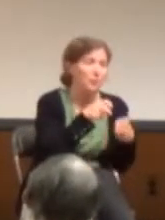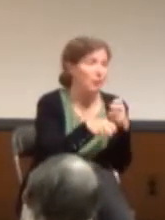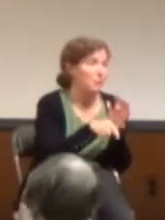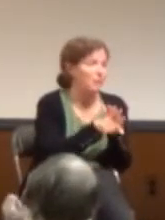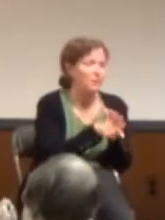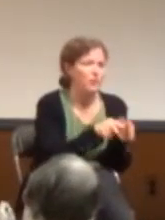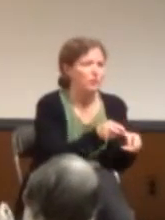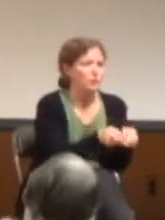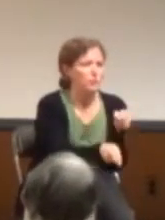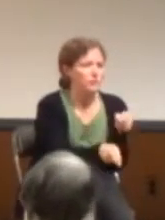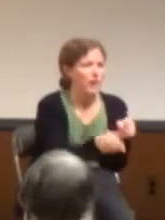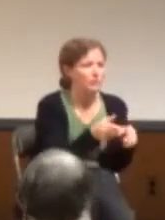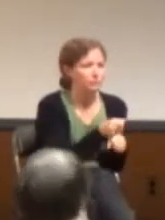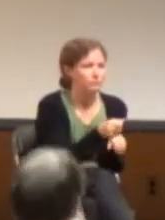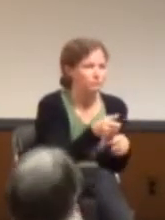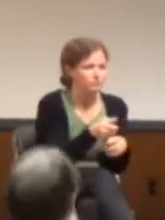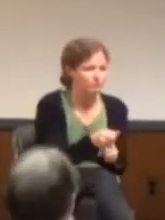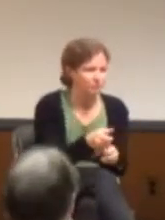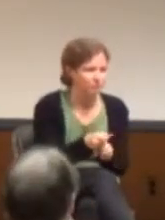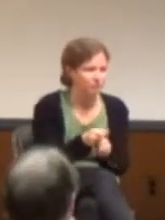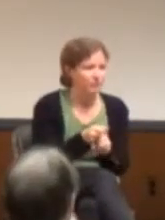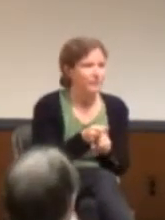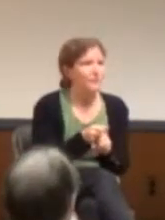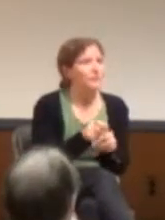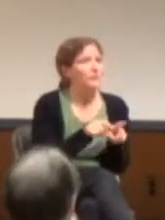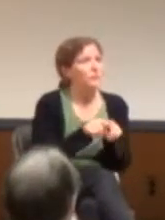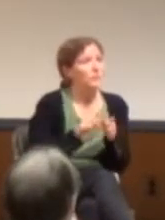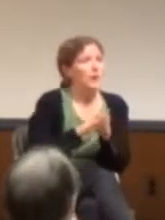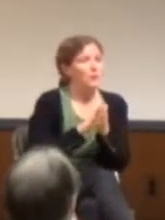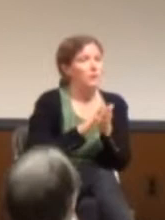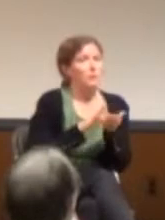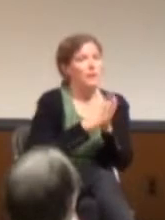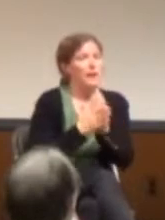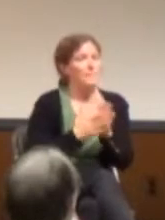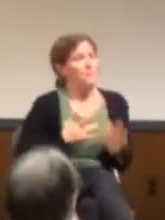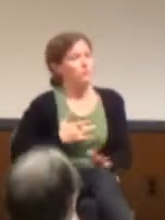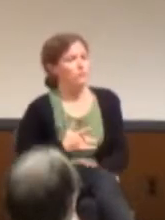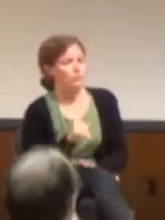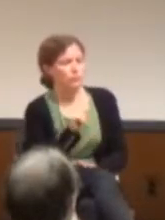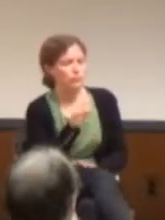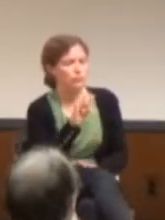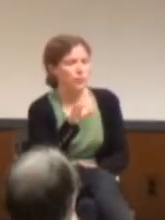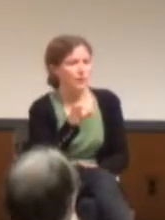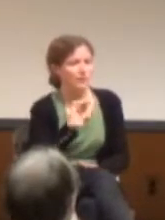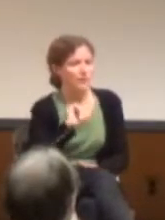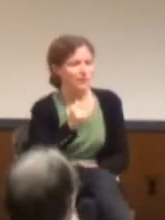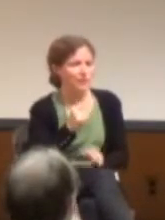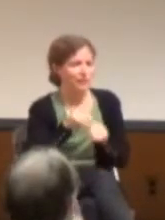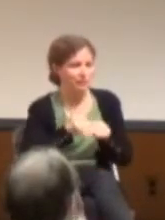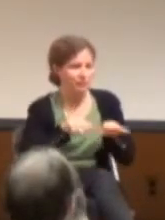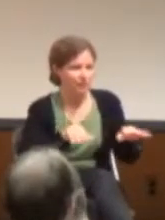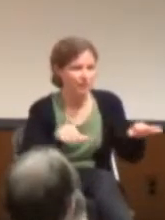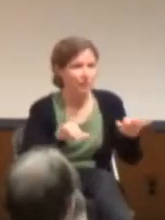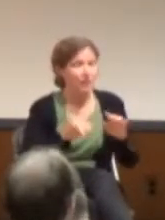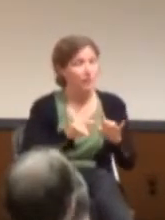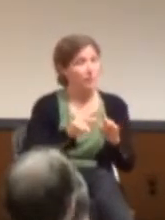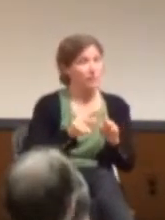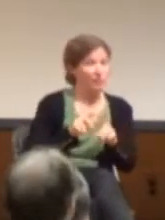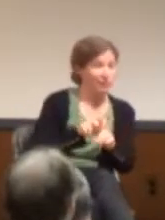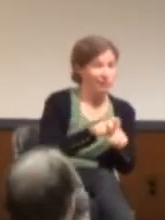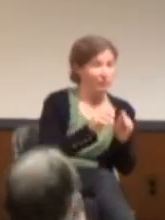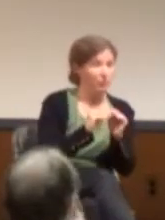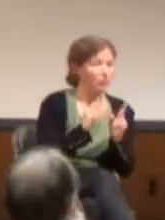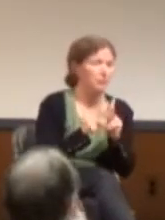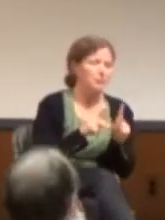it's really hard to get something trending, and it's just harder to reach more people using that platform.